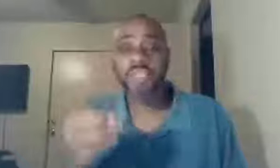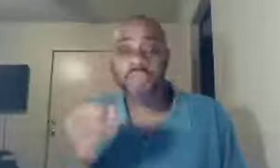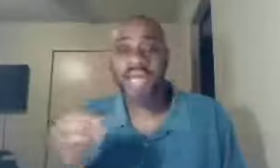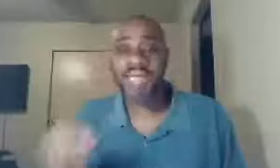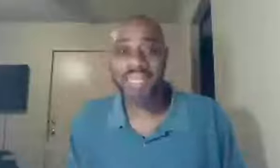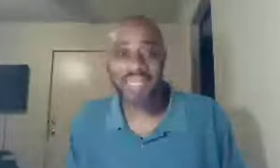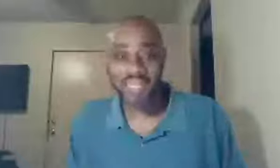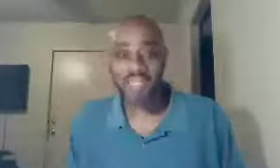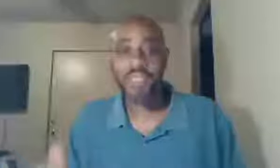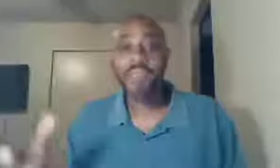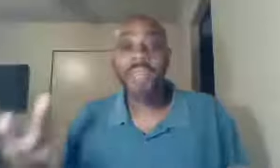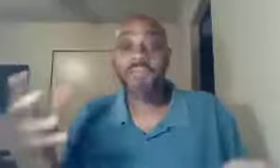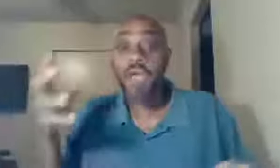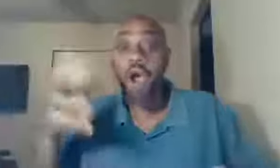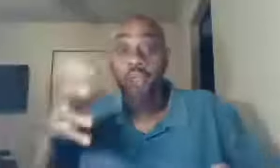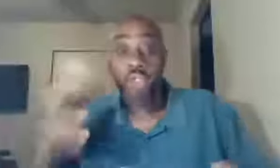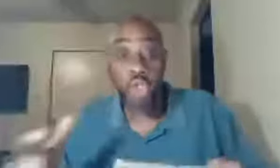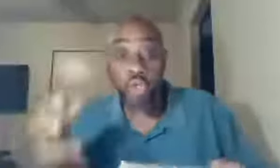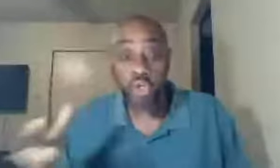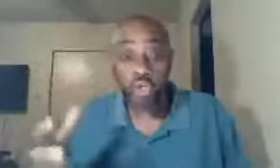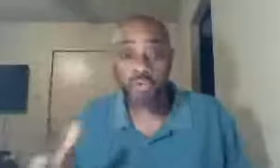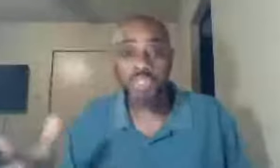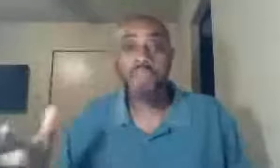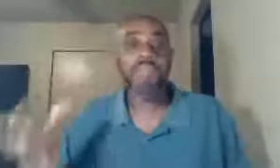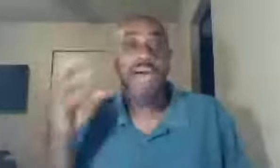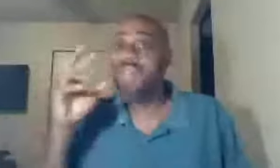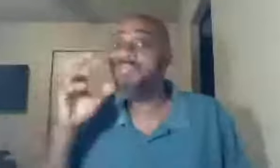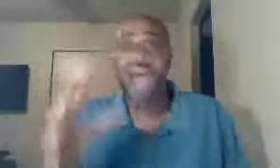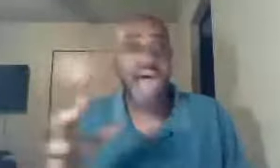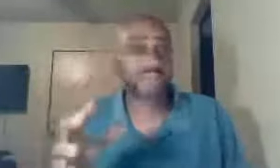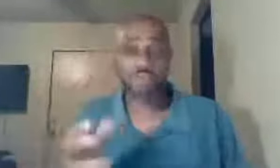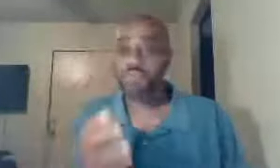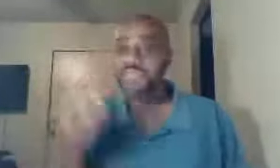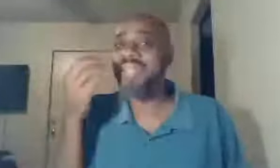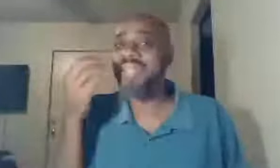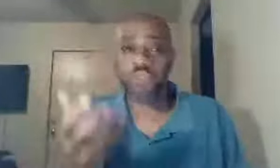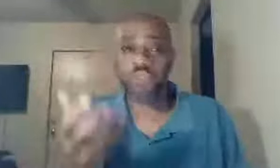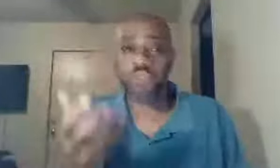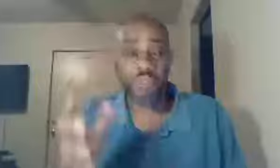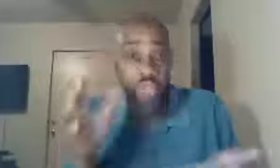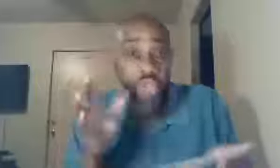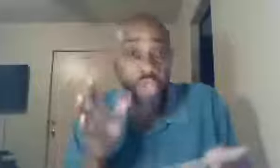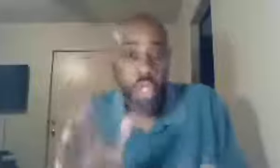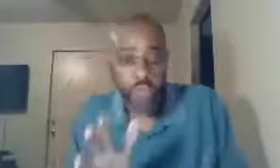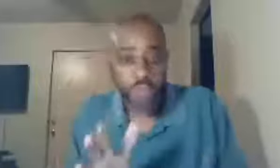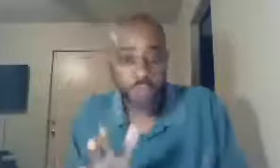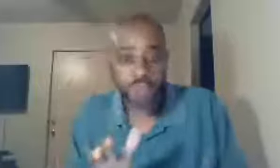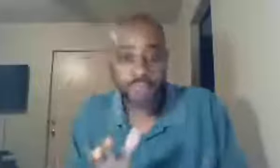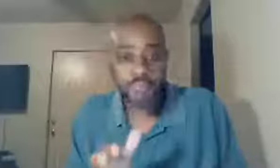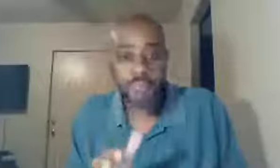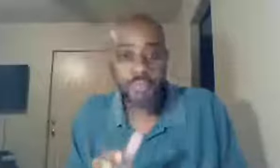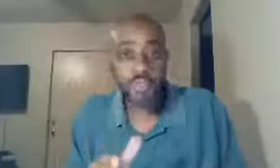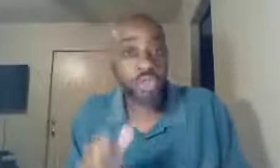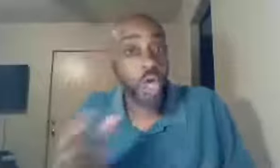you've got to get this, that there are two groups, not five groups, not ten groups, two, two,